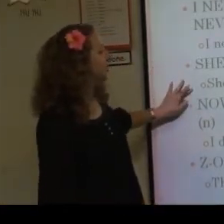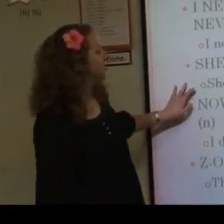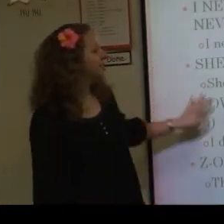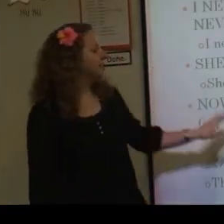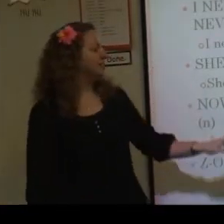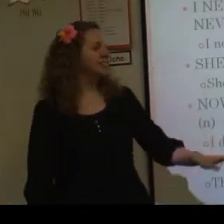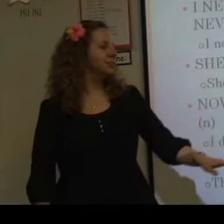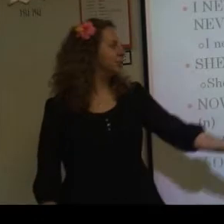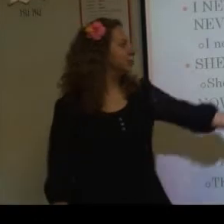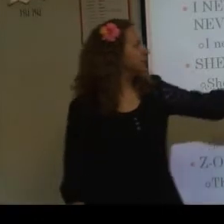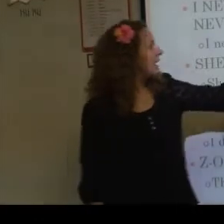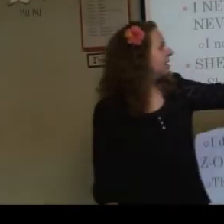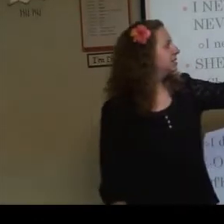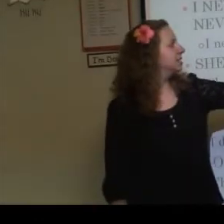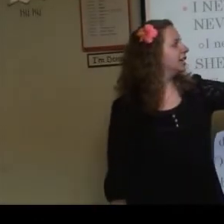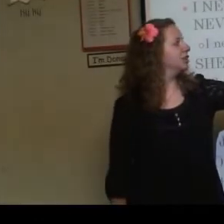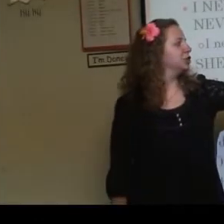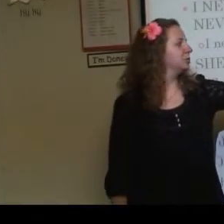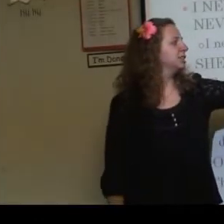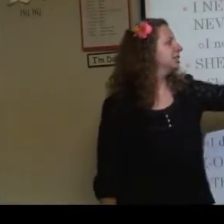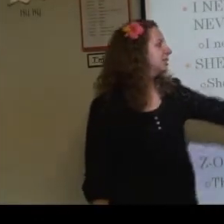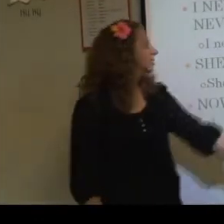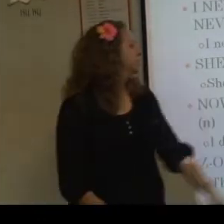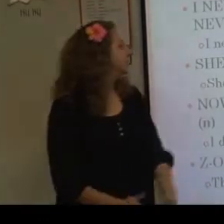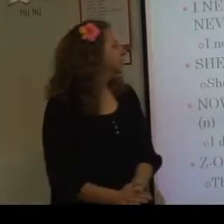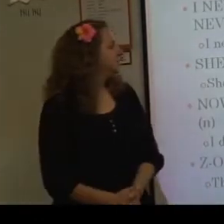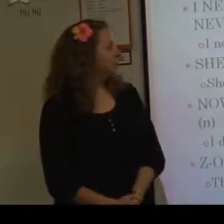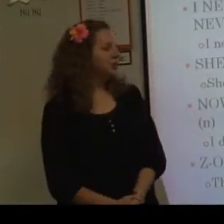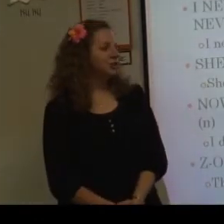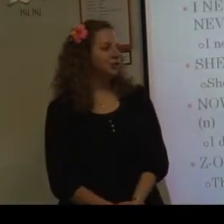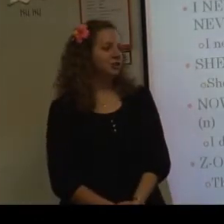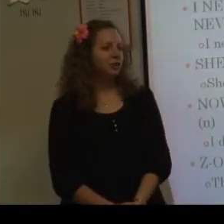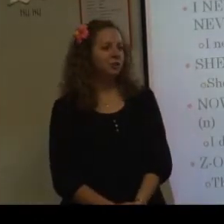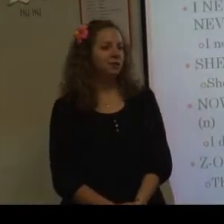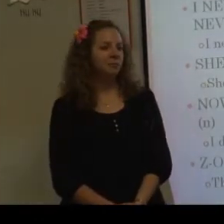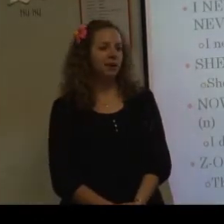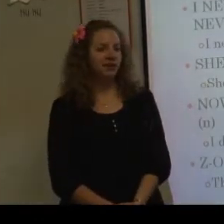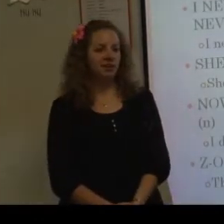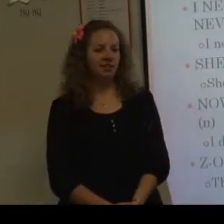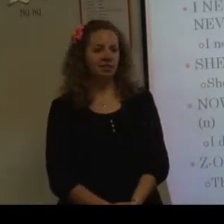bought nothing. So this one has the negation with it. She bought nothing.